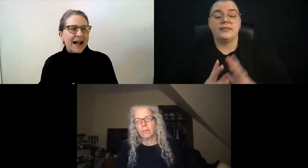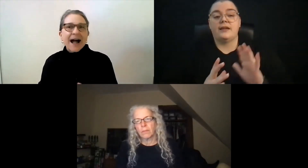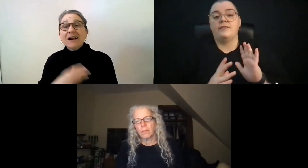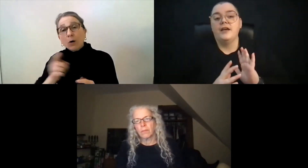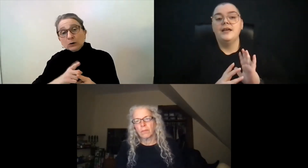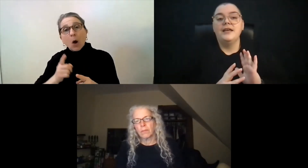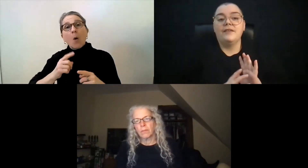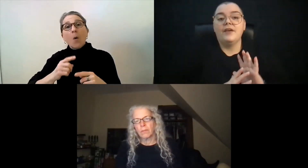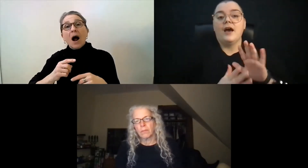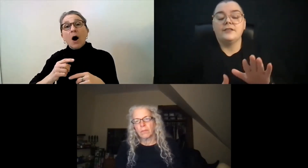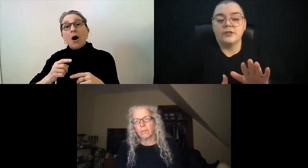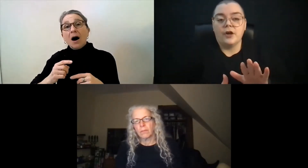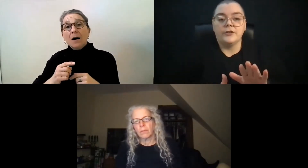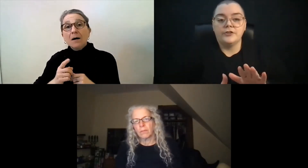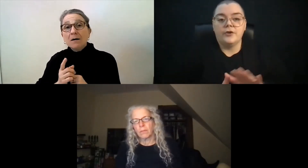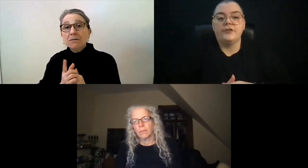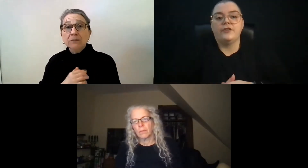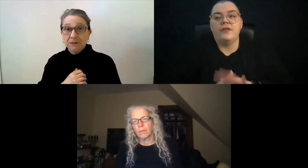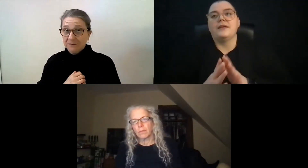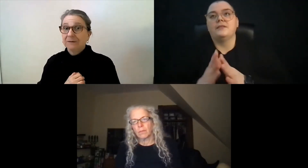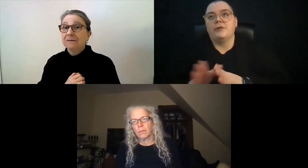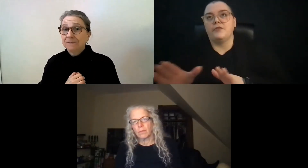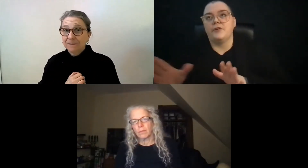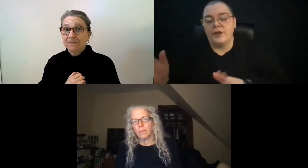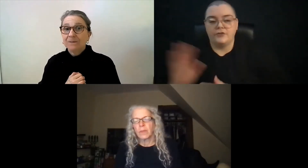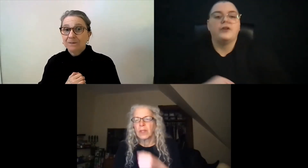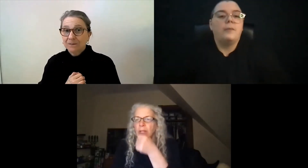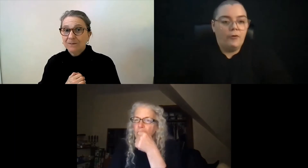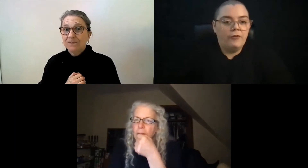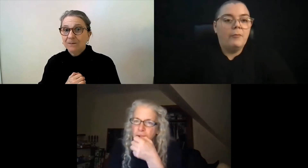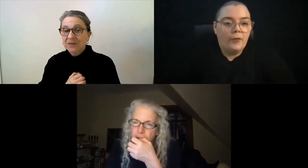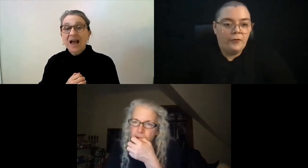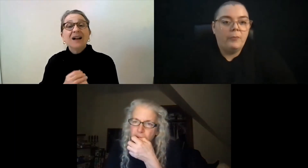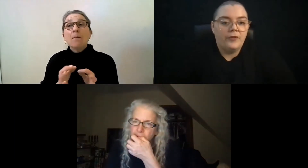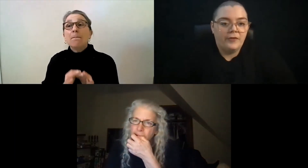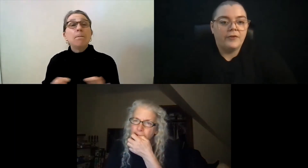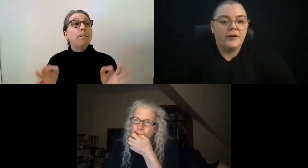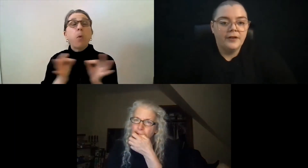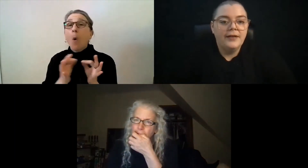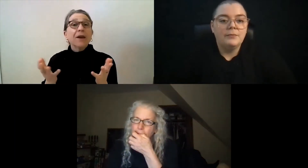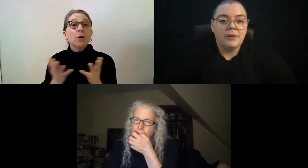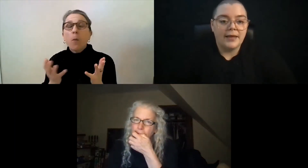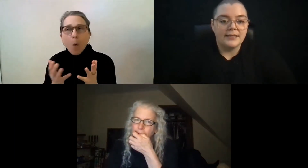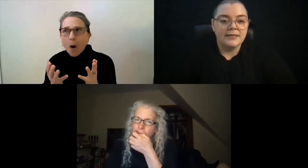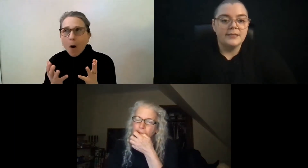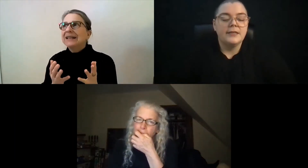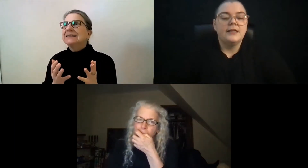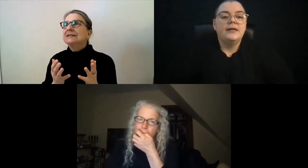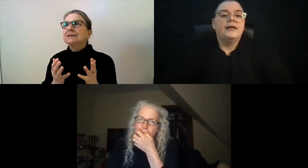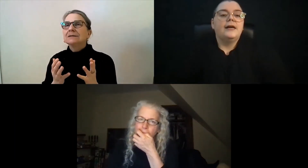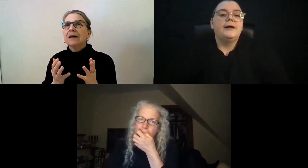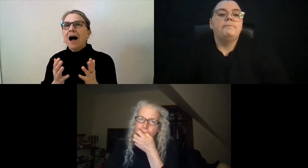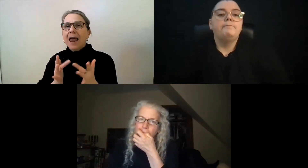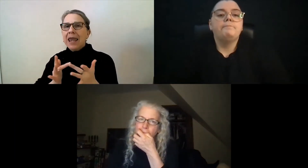So instead of giving us a large donation, they may split their donation up over multiple different places.